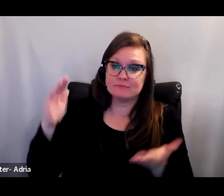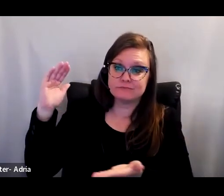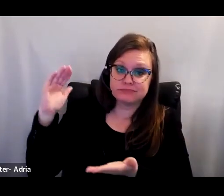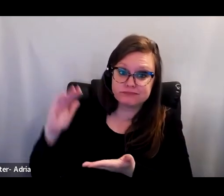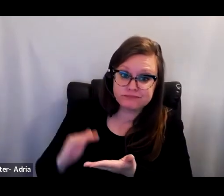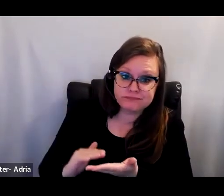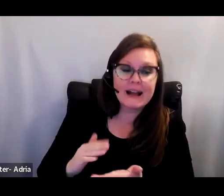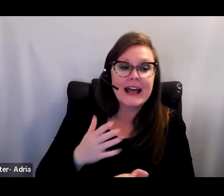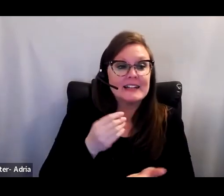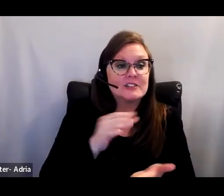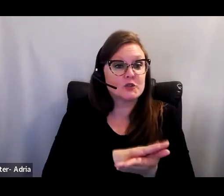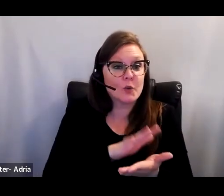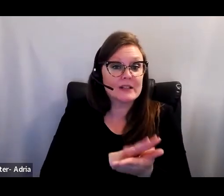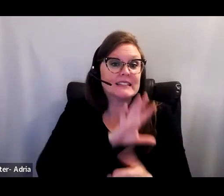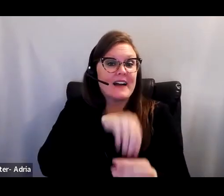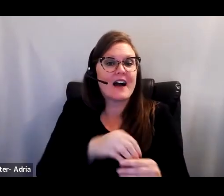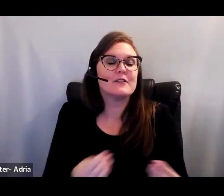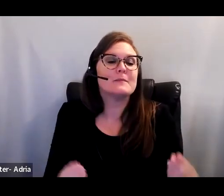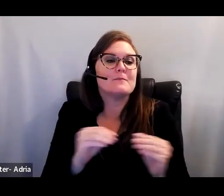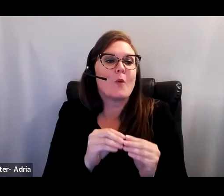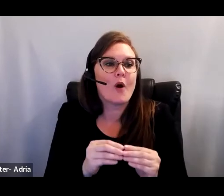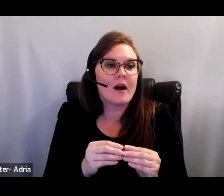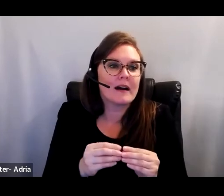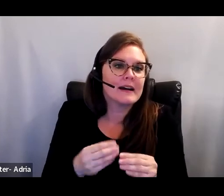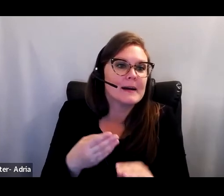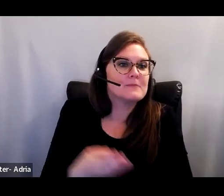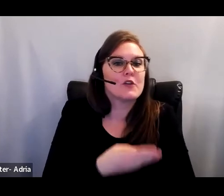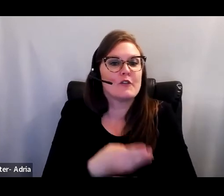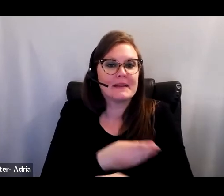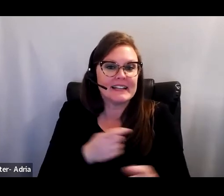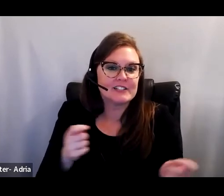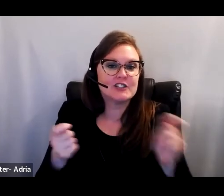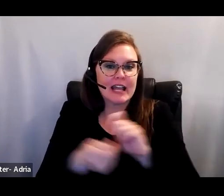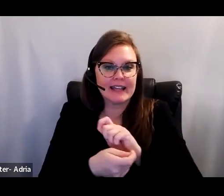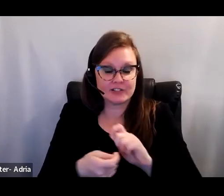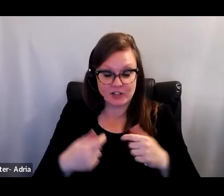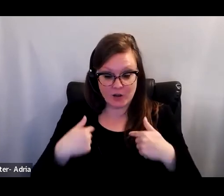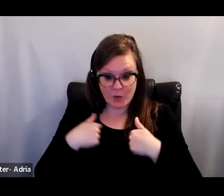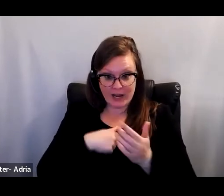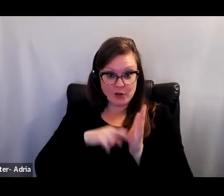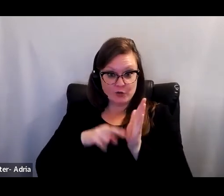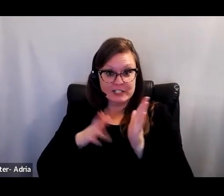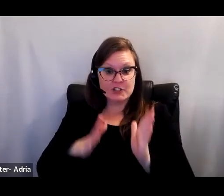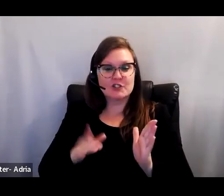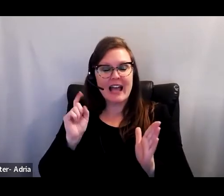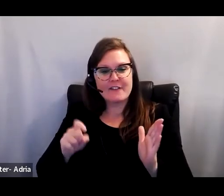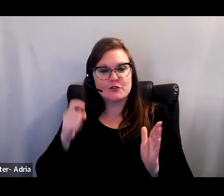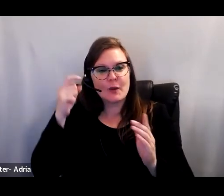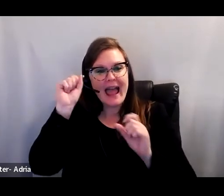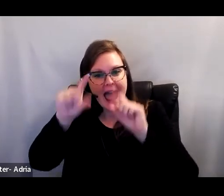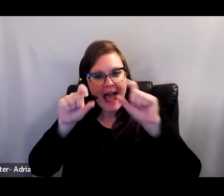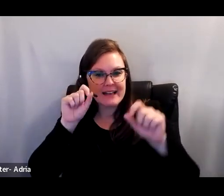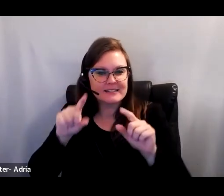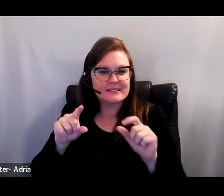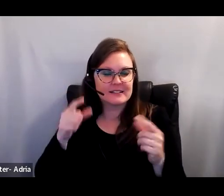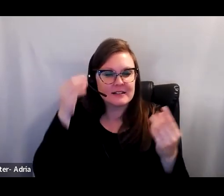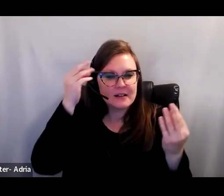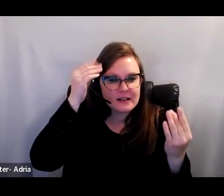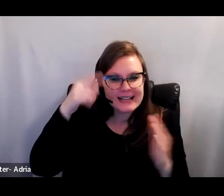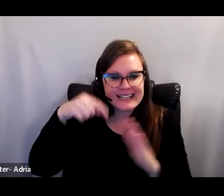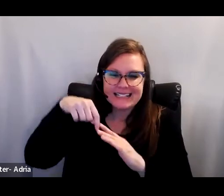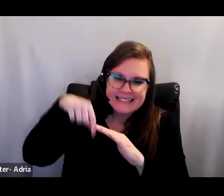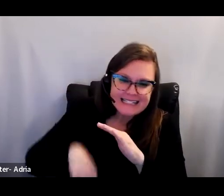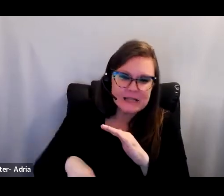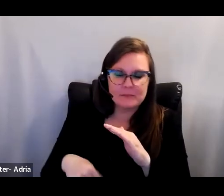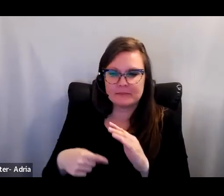what might be the role of education researchers? Asking equity questions will be important, but shifts in the way we do our work will also